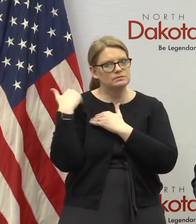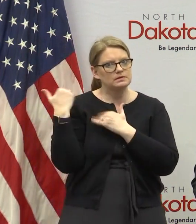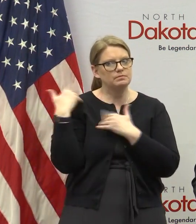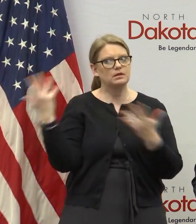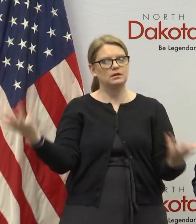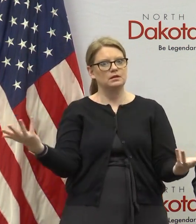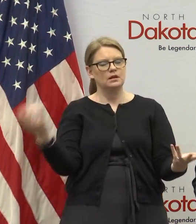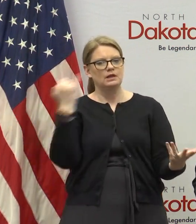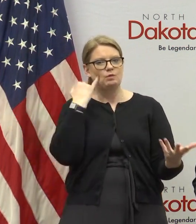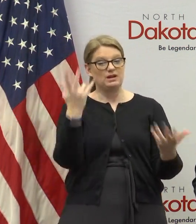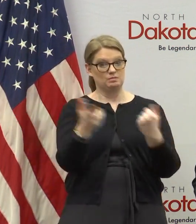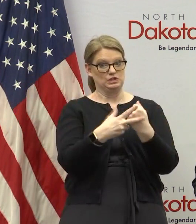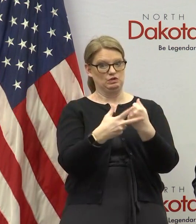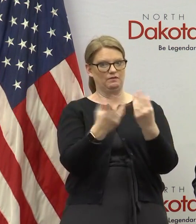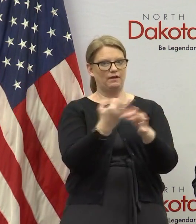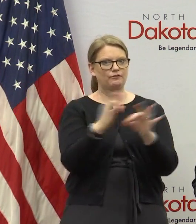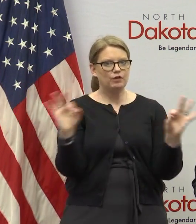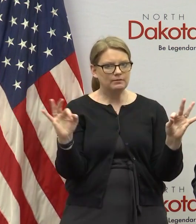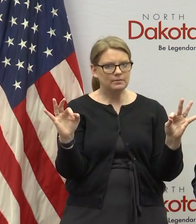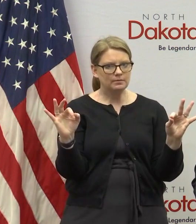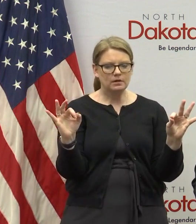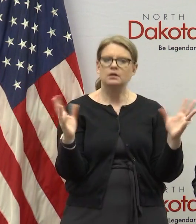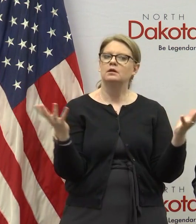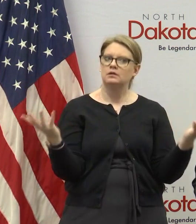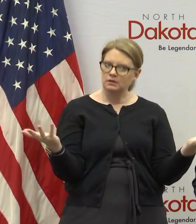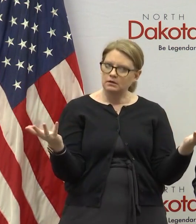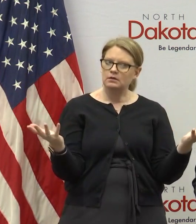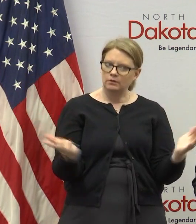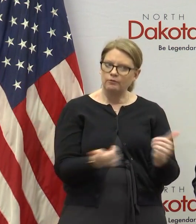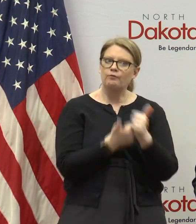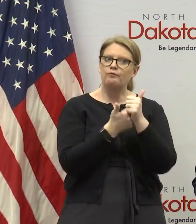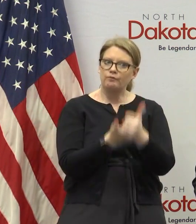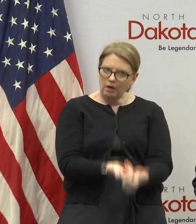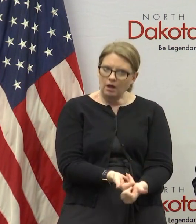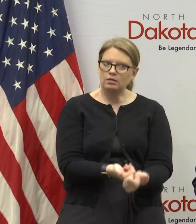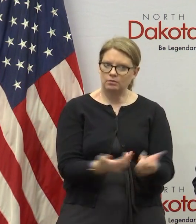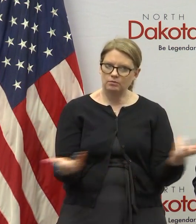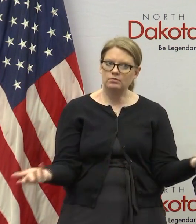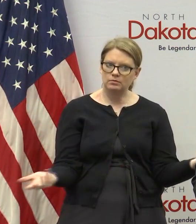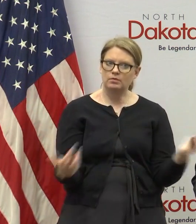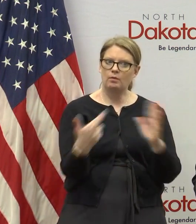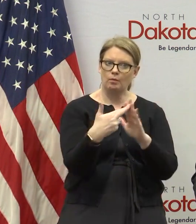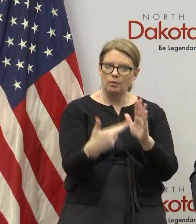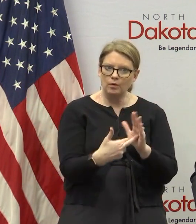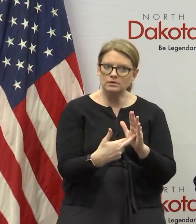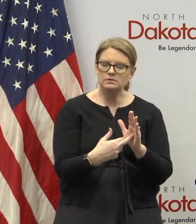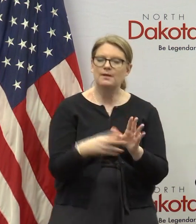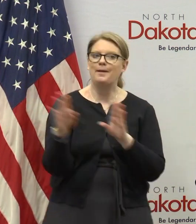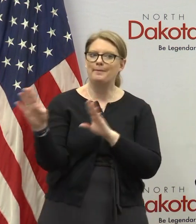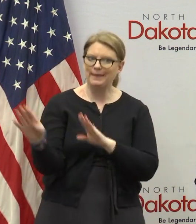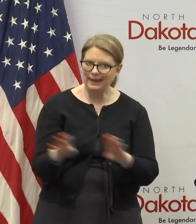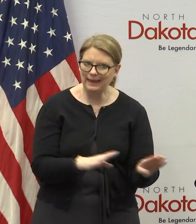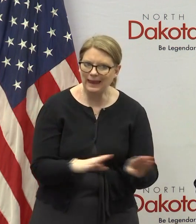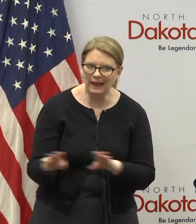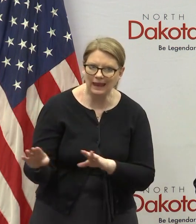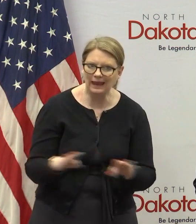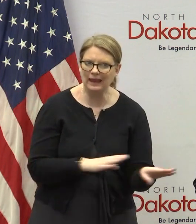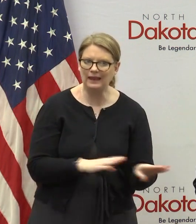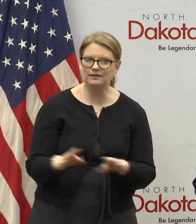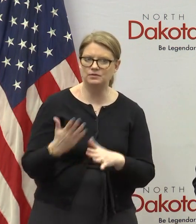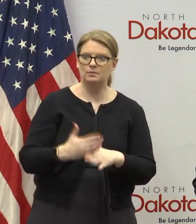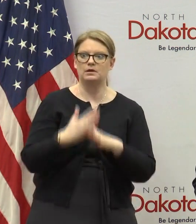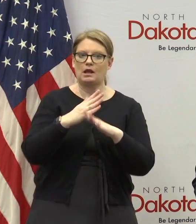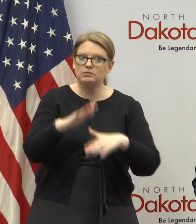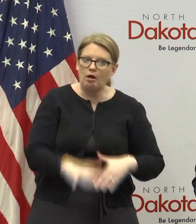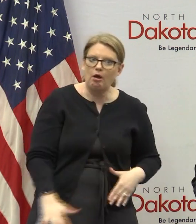if we want to preserve our freedom let's use it wisely uh which is uh make sure that we're acting in the best entrance of all north dakotans and